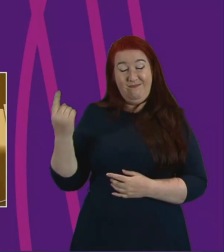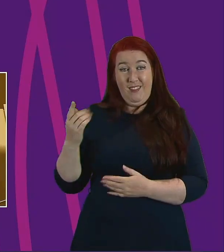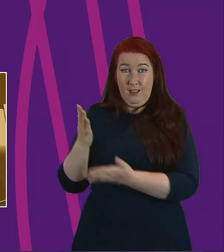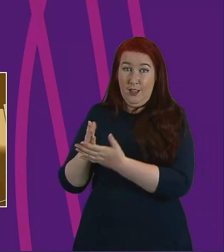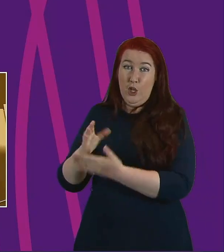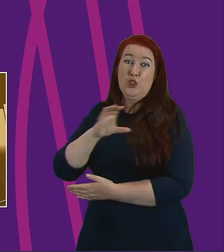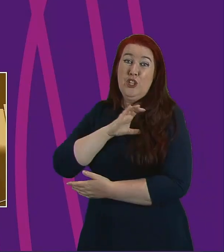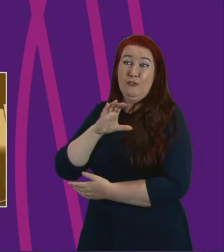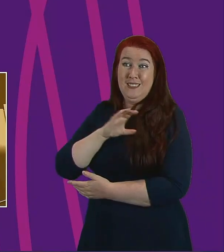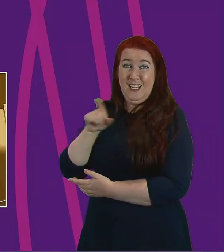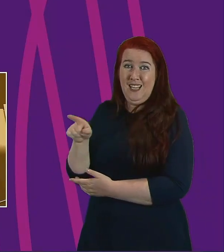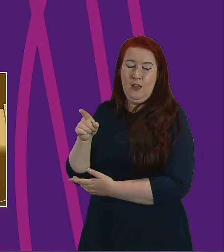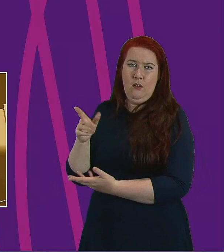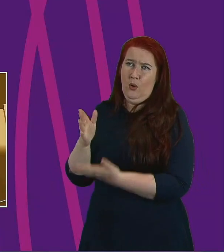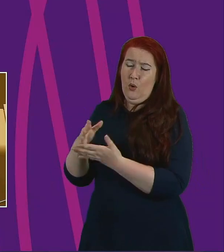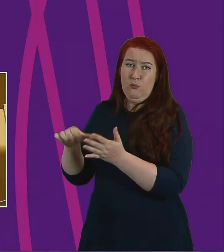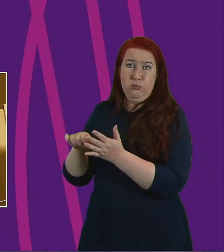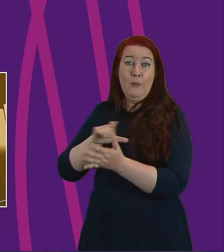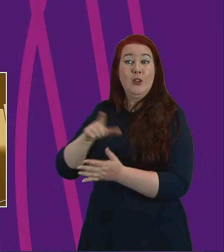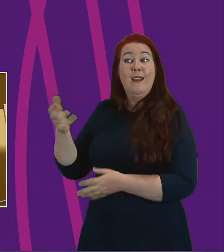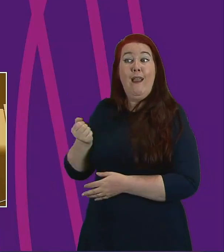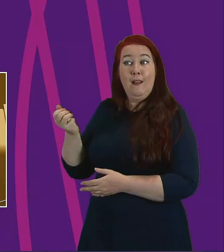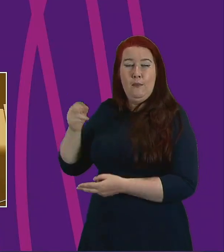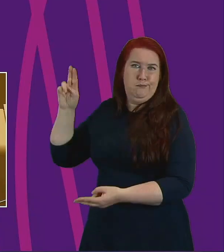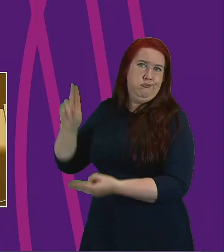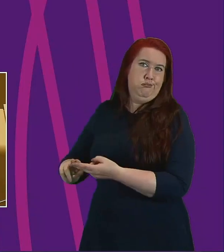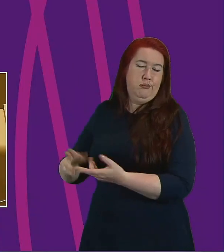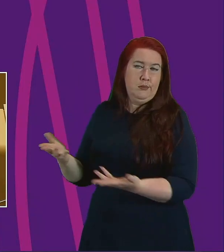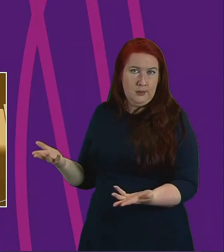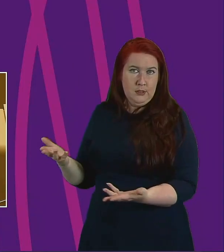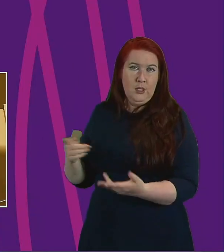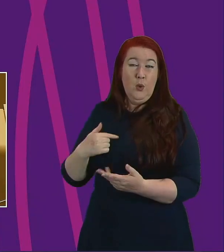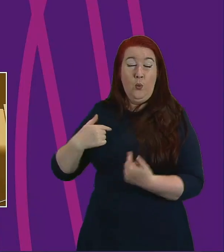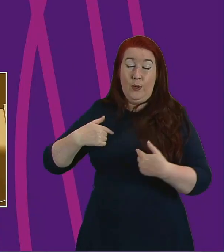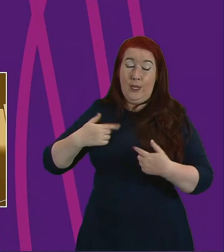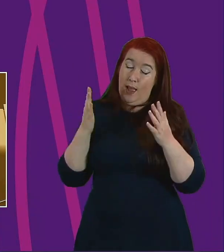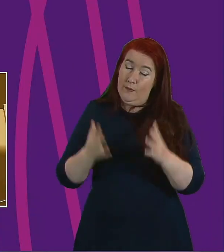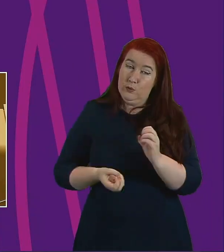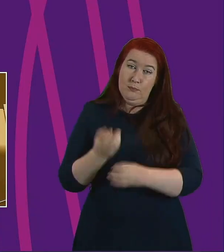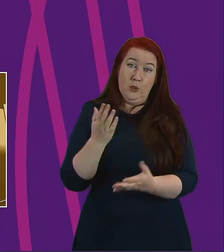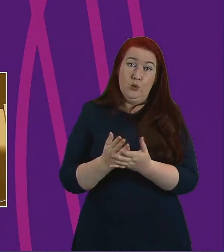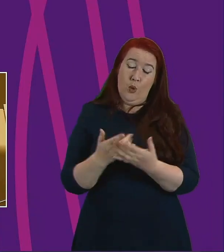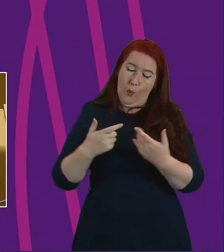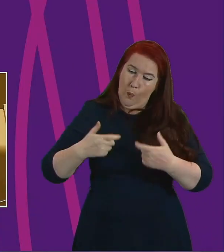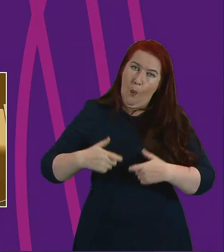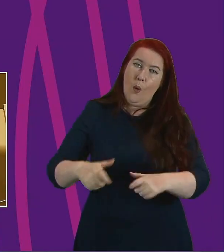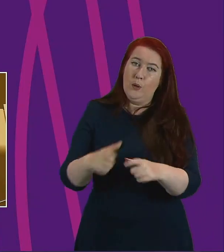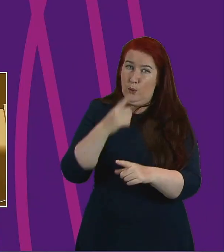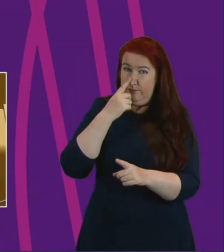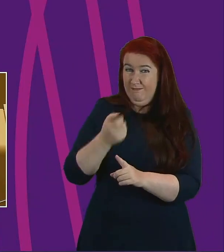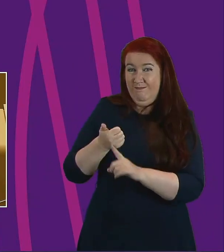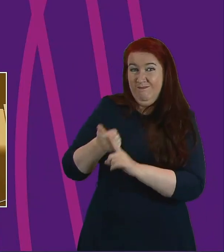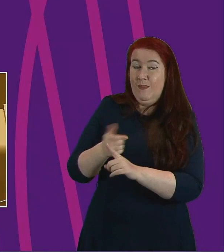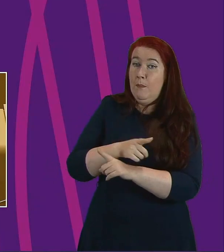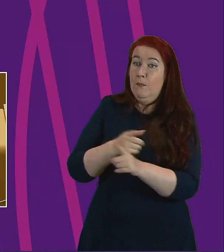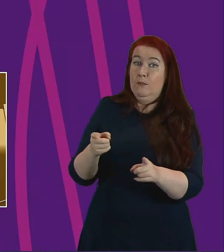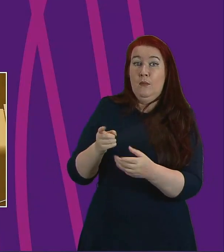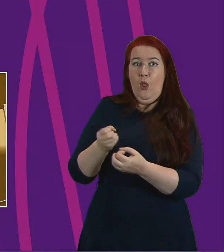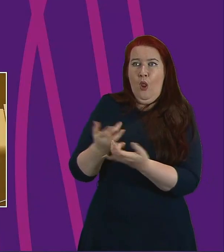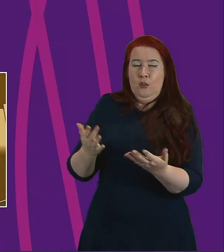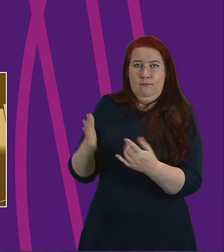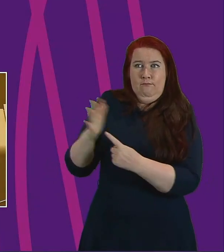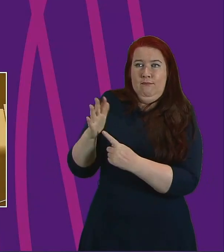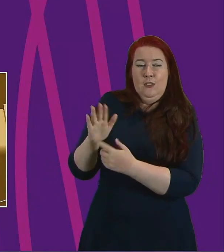challenges as their income has dropped dramatically. We must ensure that ongoing arrangements are in place so these critical services can continue.